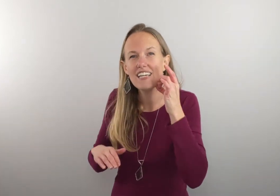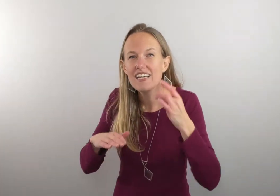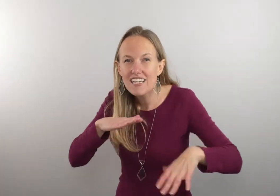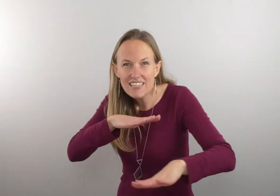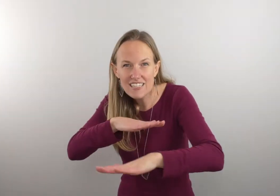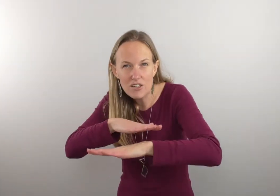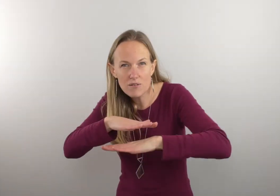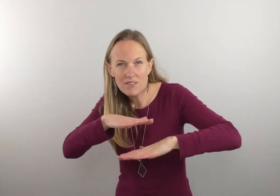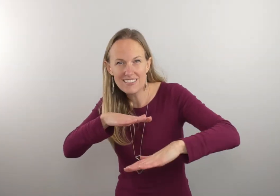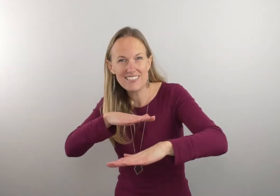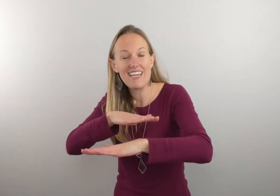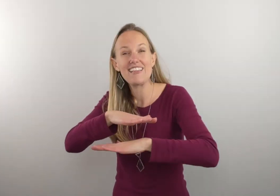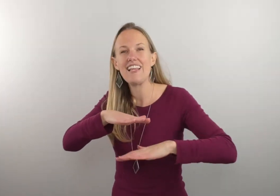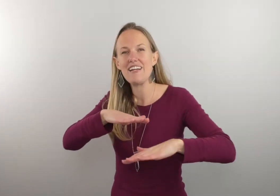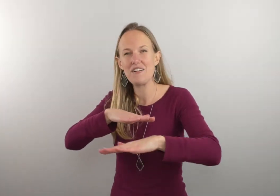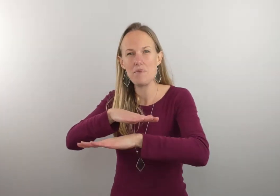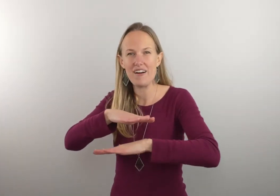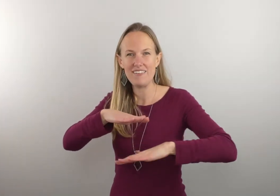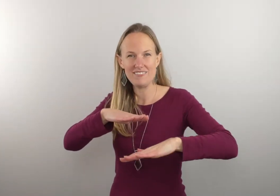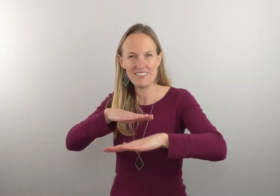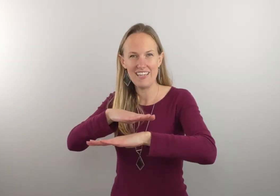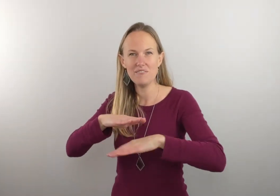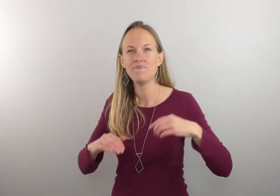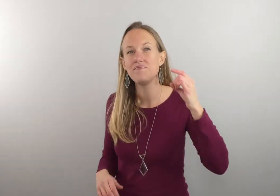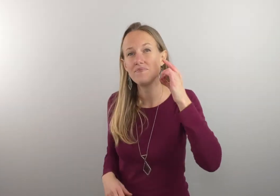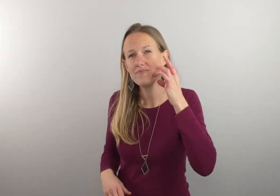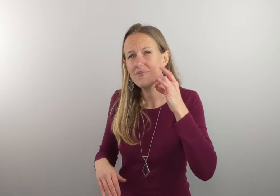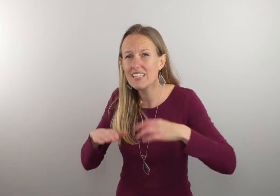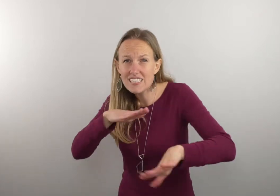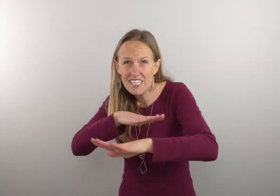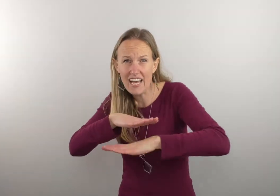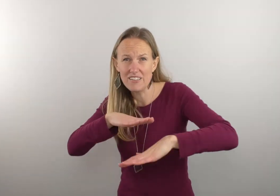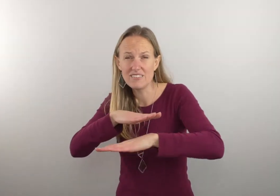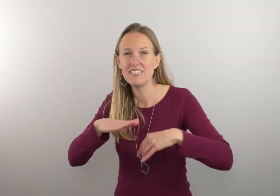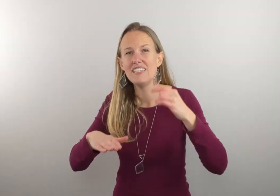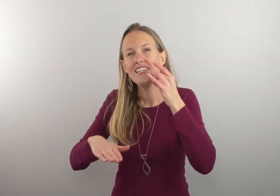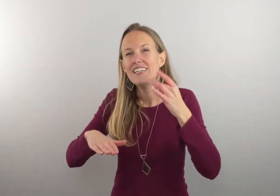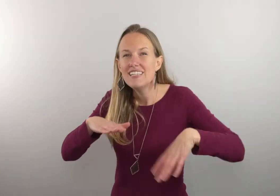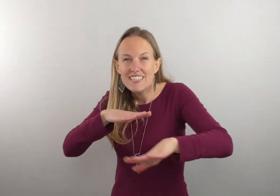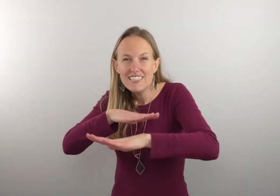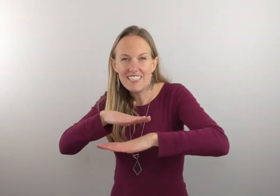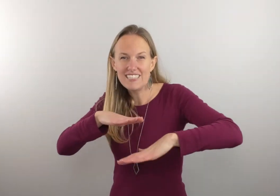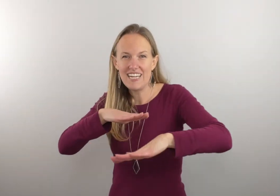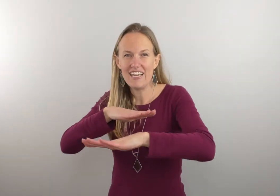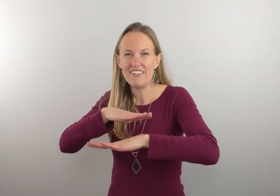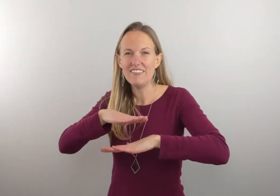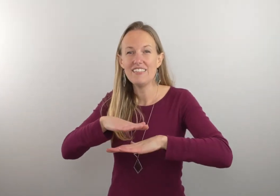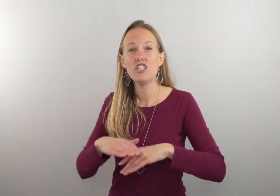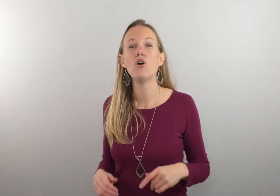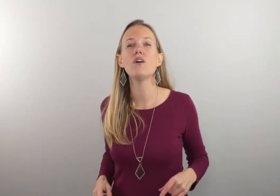then you it's like the light under the barrel okay the shadow the shadow your